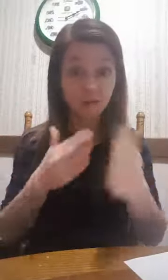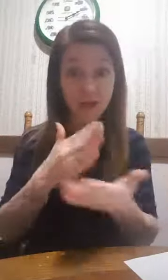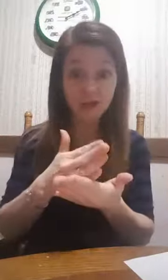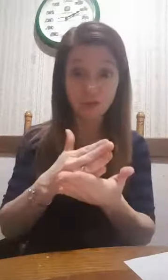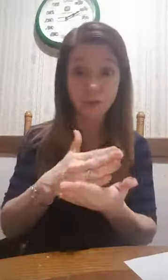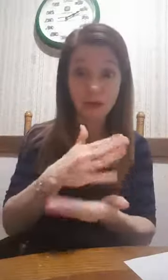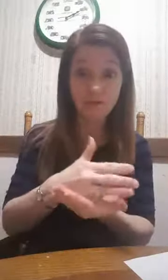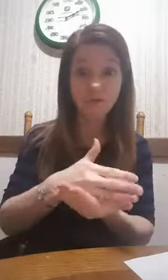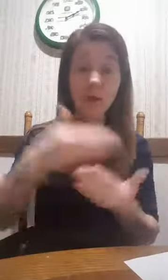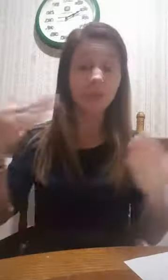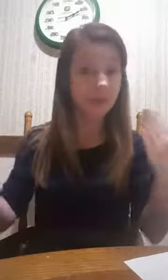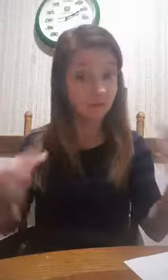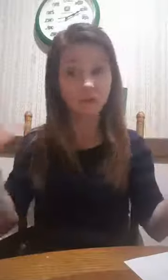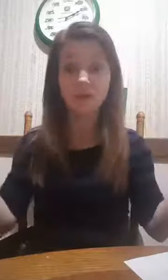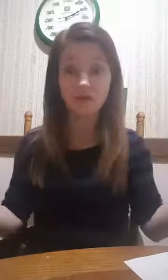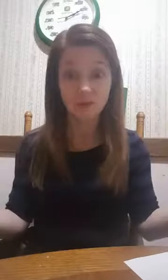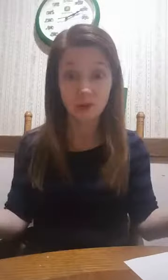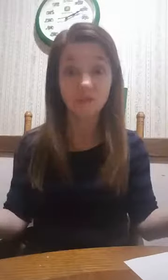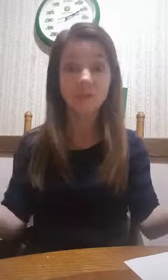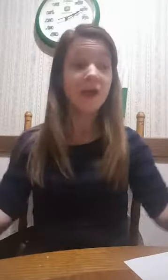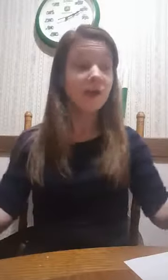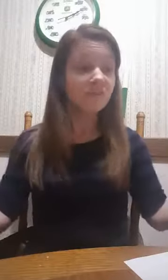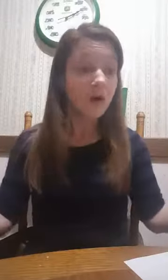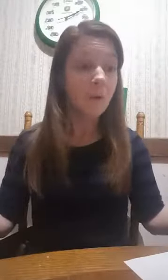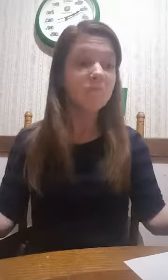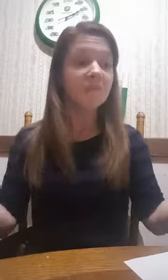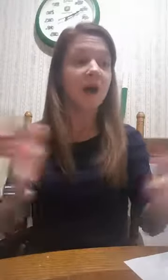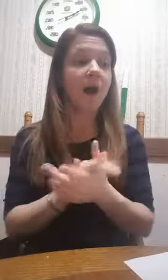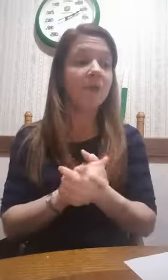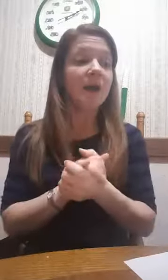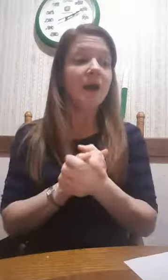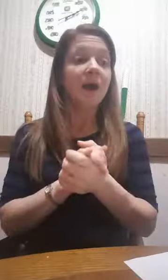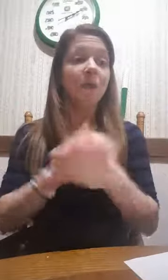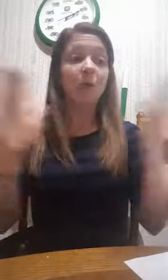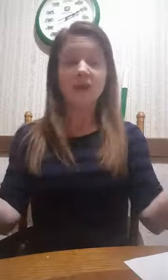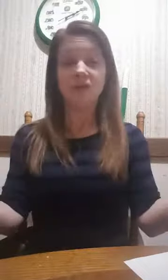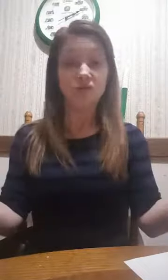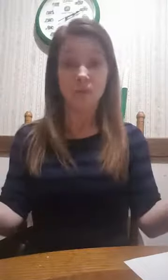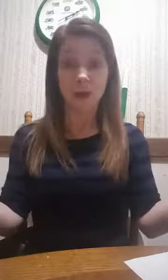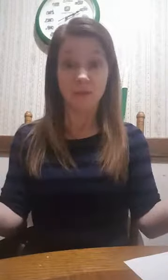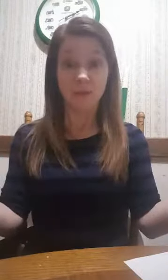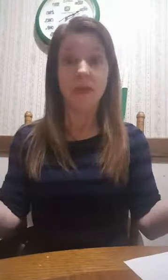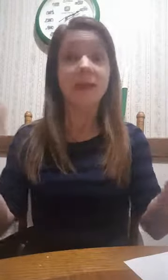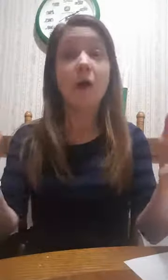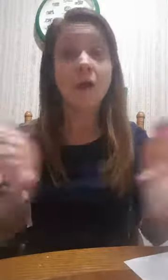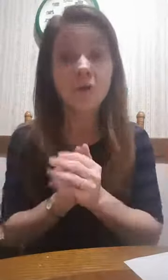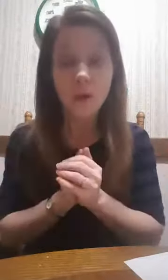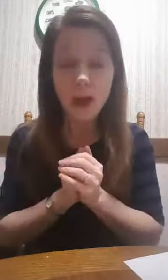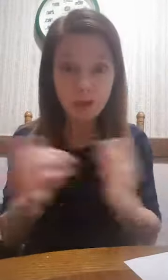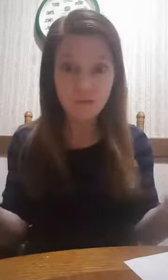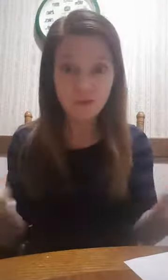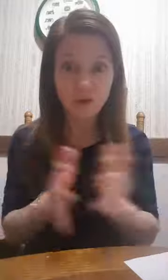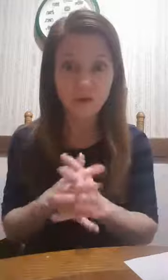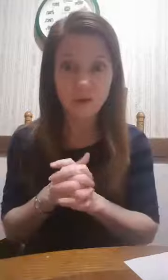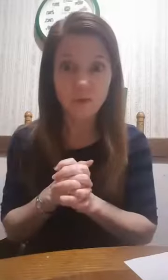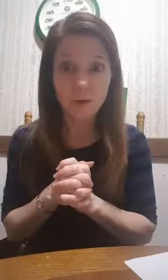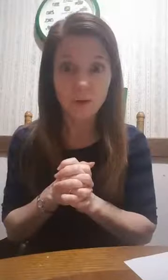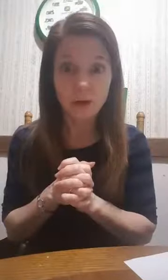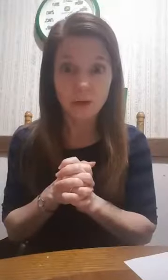tied to a lot of cancers and everything else. So, what can you do about this at night? Now, also, how many of you check your phone in the middle of the night?